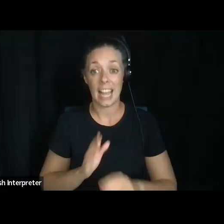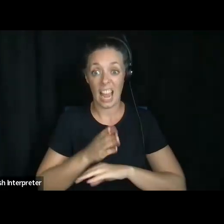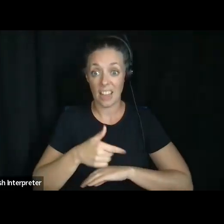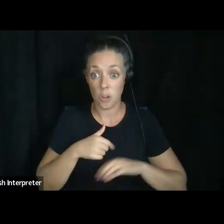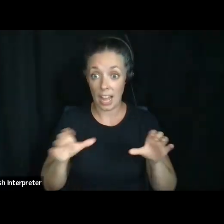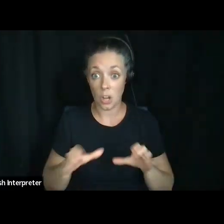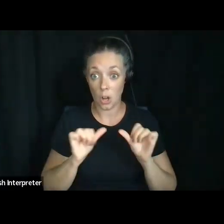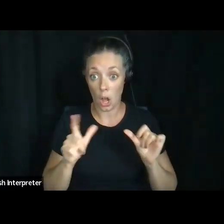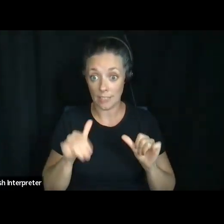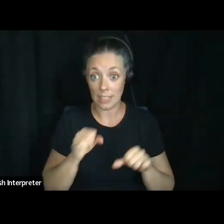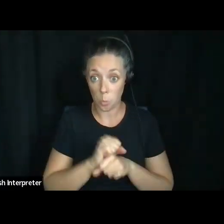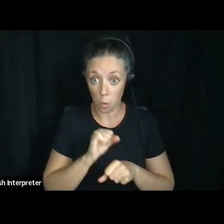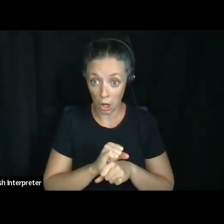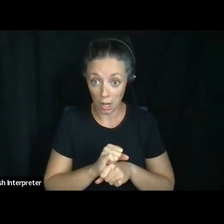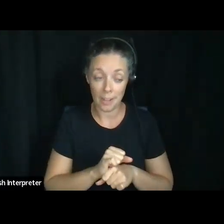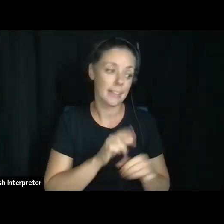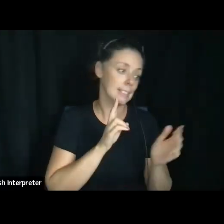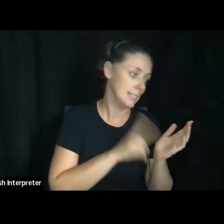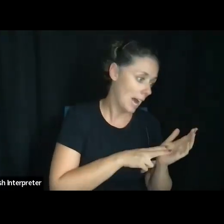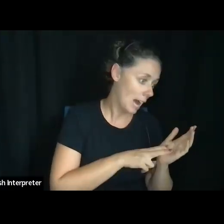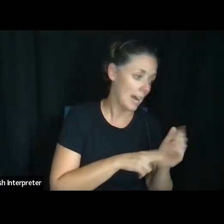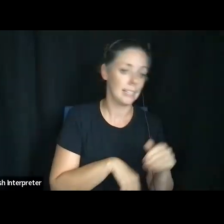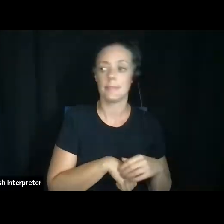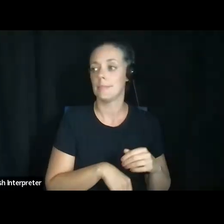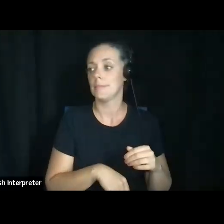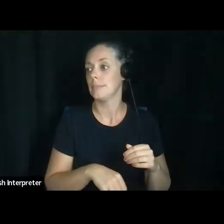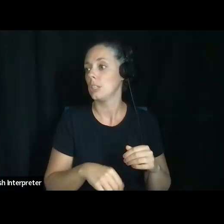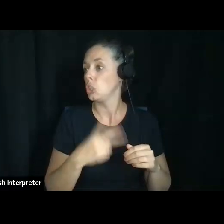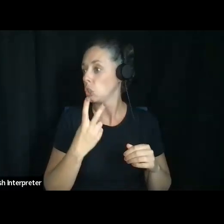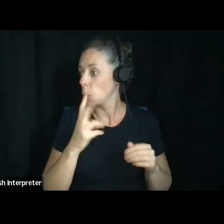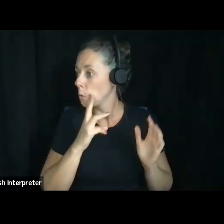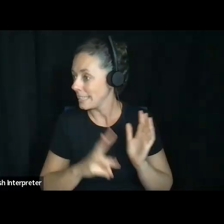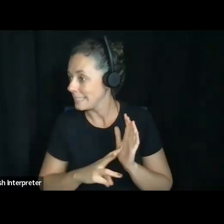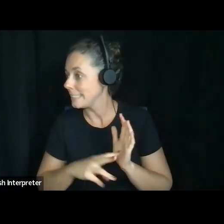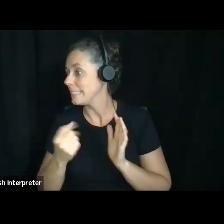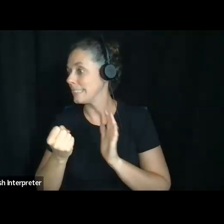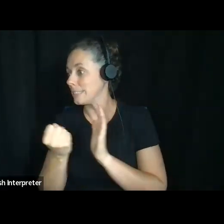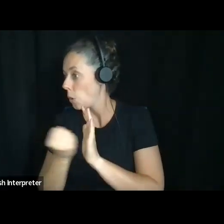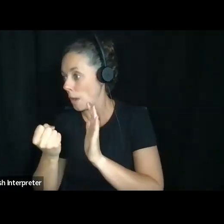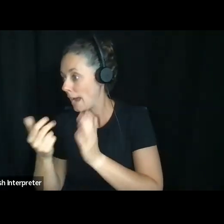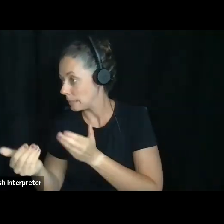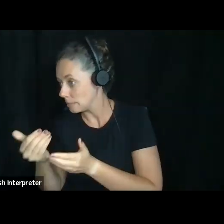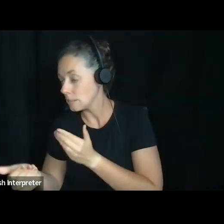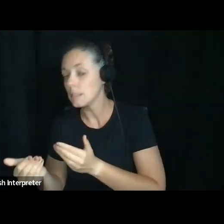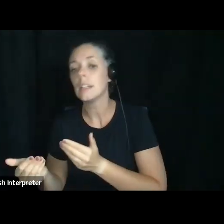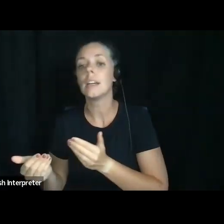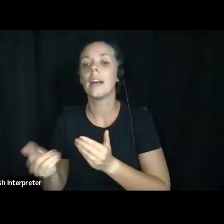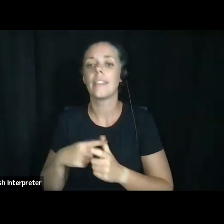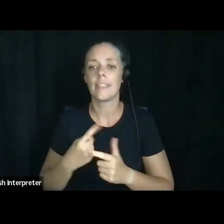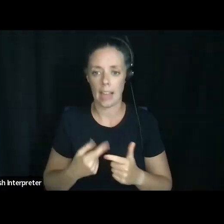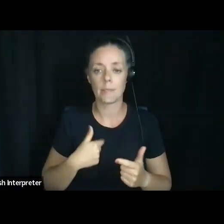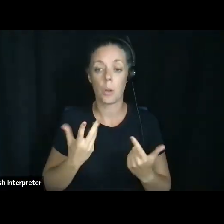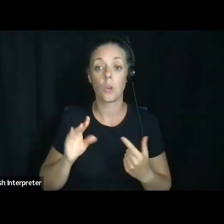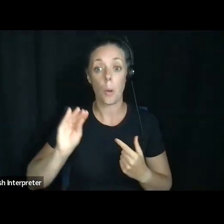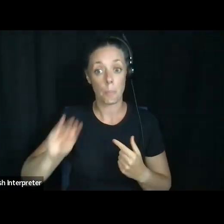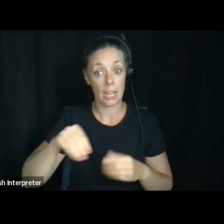um, I've signed it, I, you know, maybe I've gotten it notarized. Uh, I want to just, uh, put